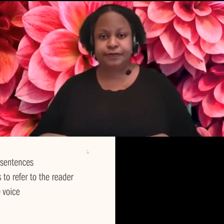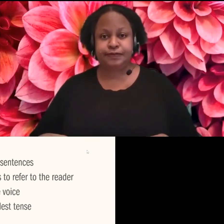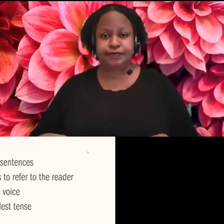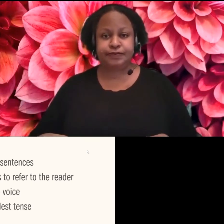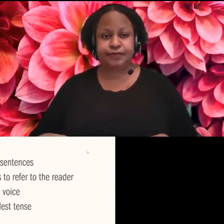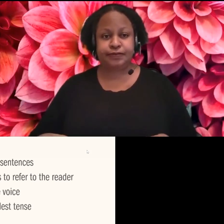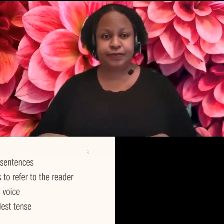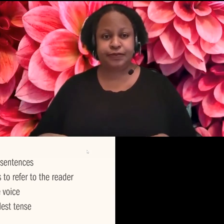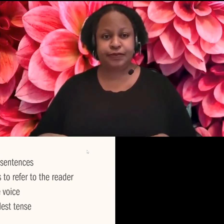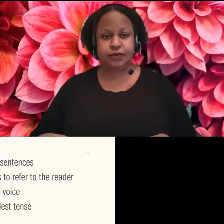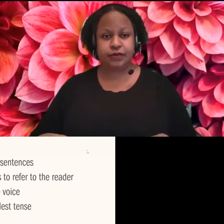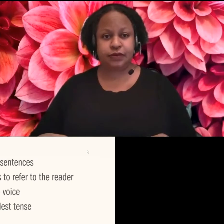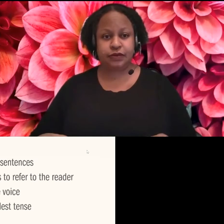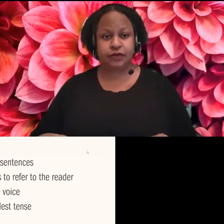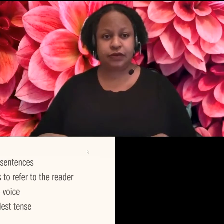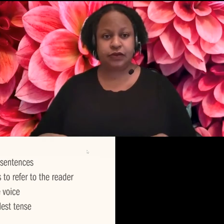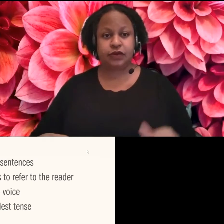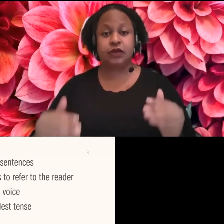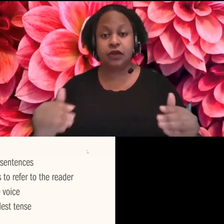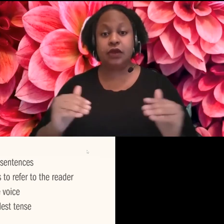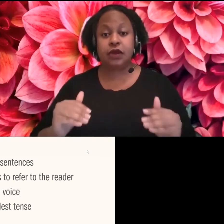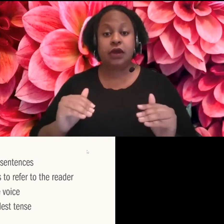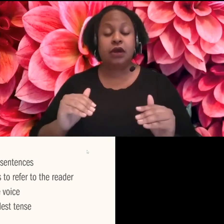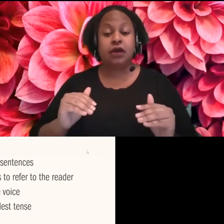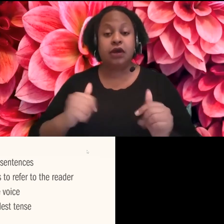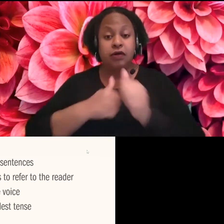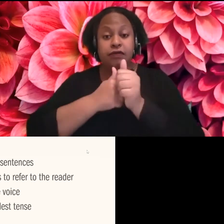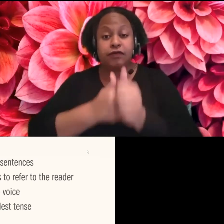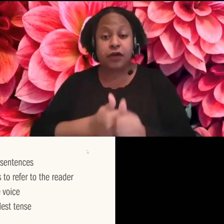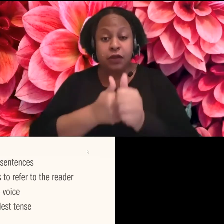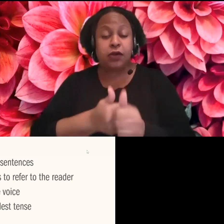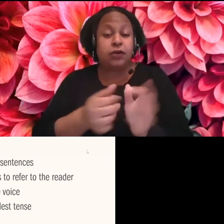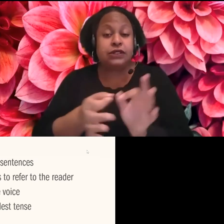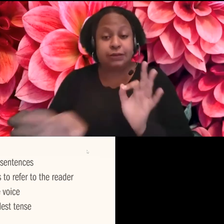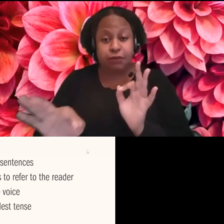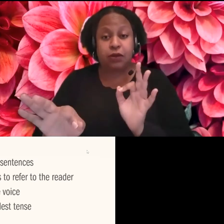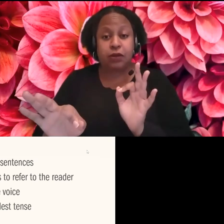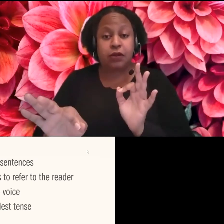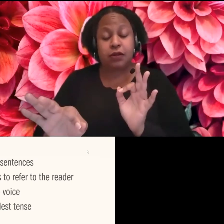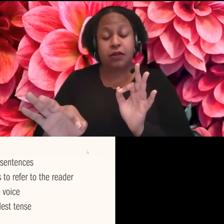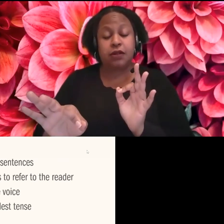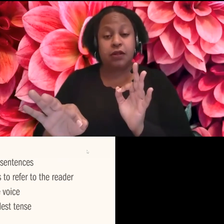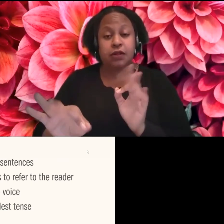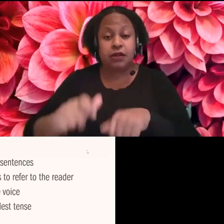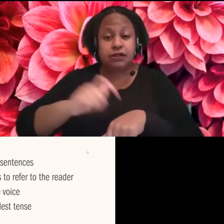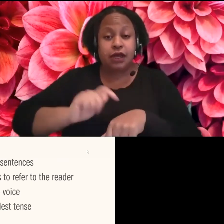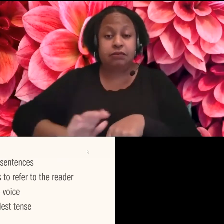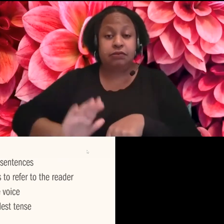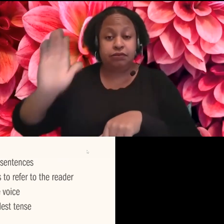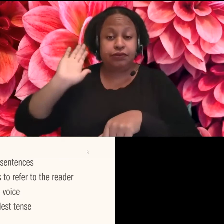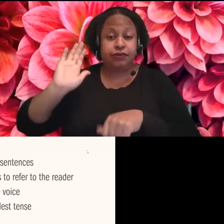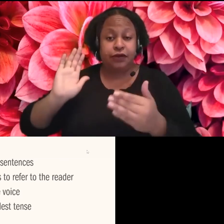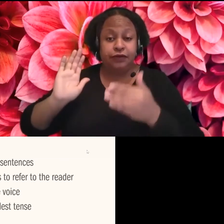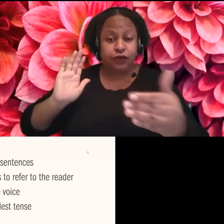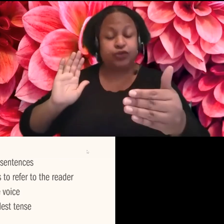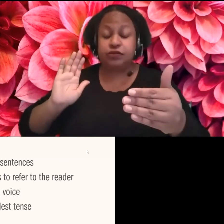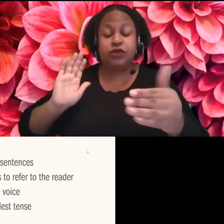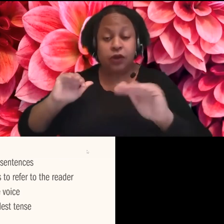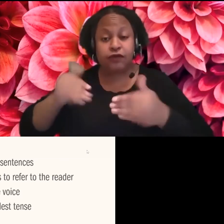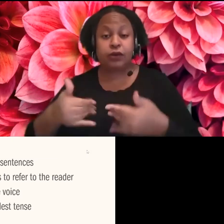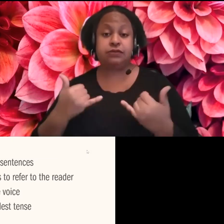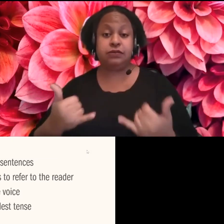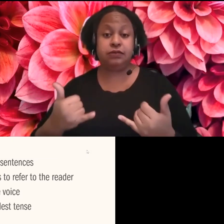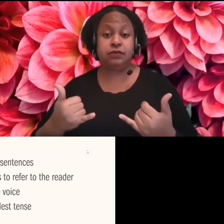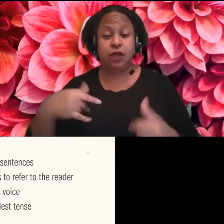Um, try and use the simplest tense, which is often present tense. It'll make your writing simpler, more